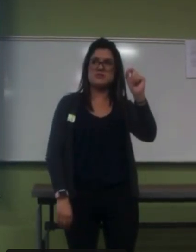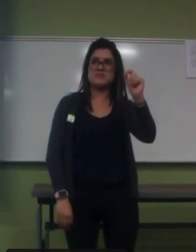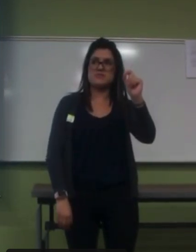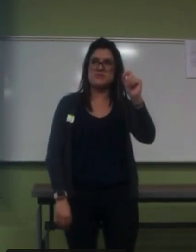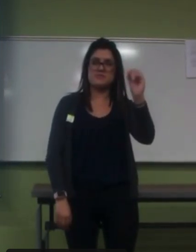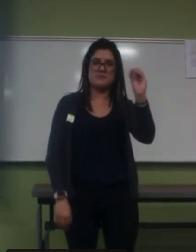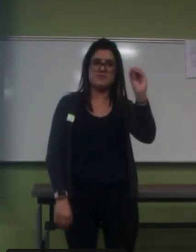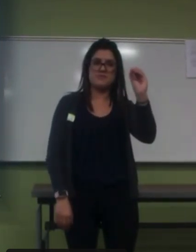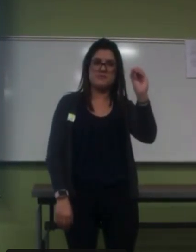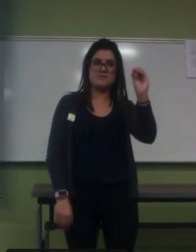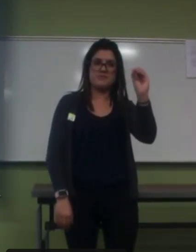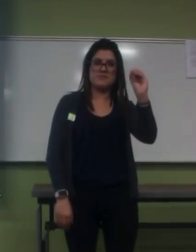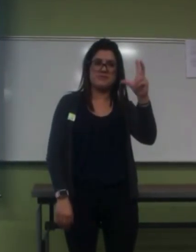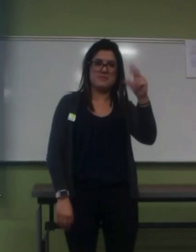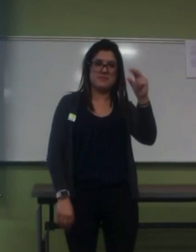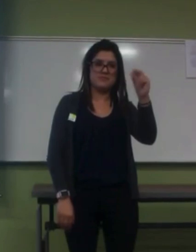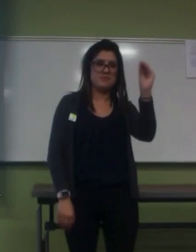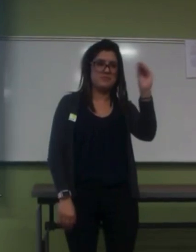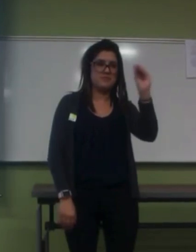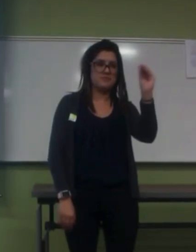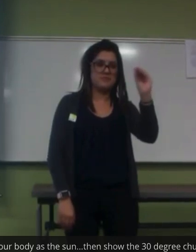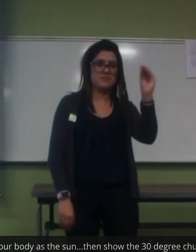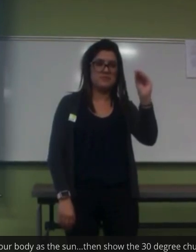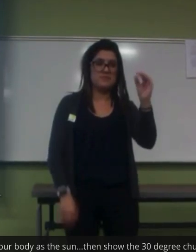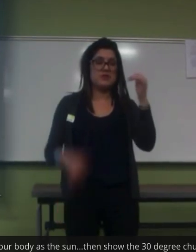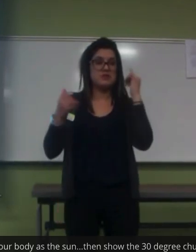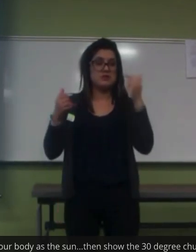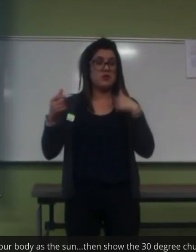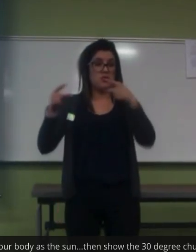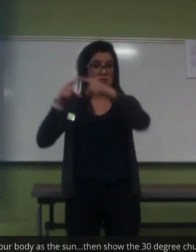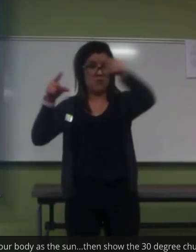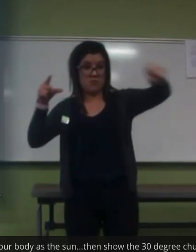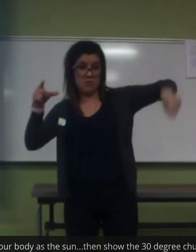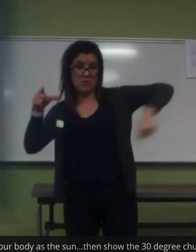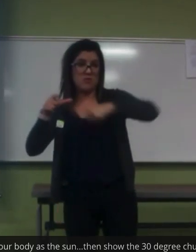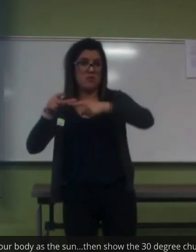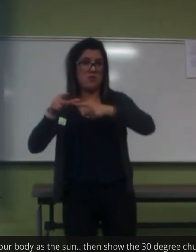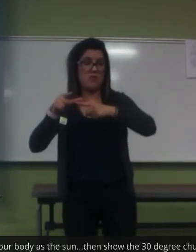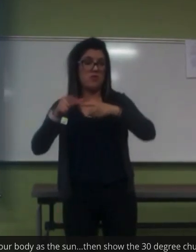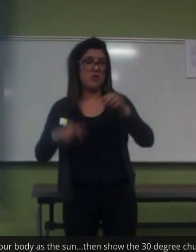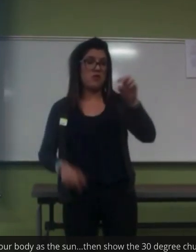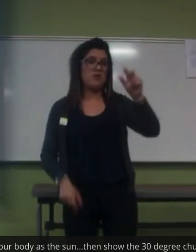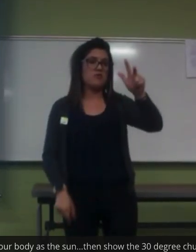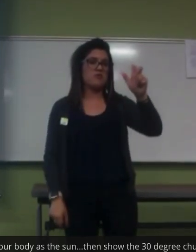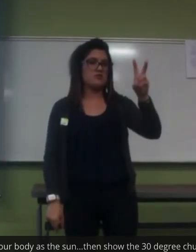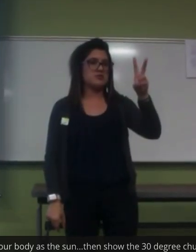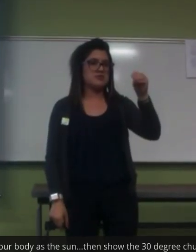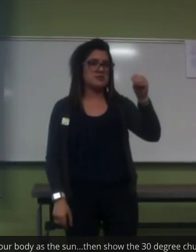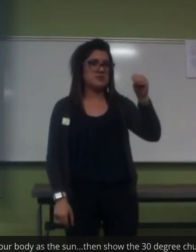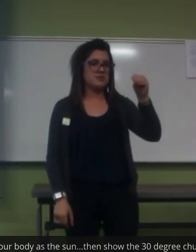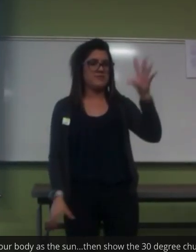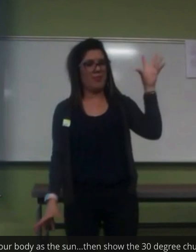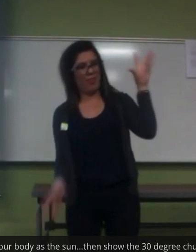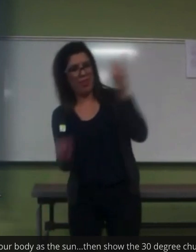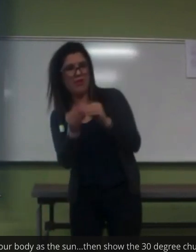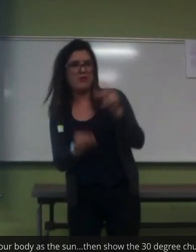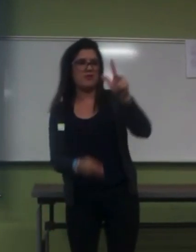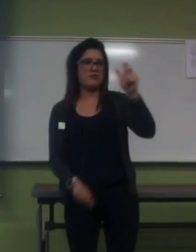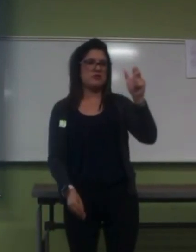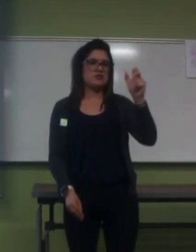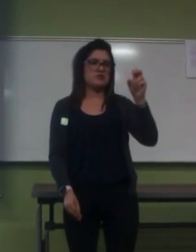So, since the circle is 360 degrees, they all add up, obviously, to 30 degrees.